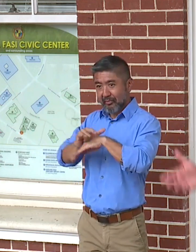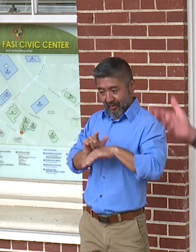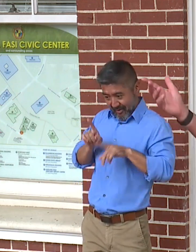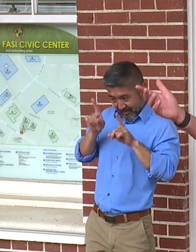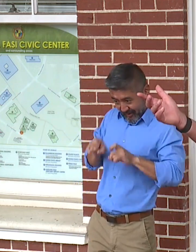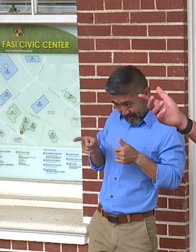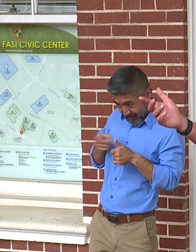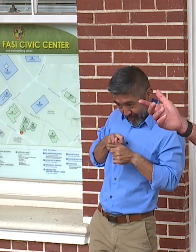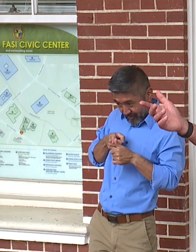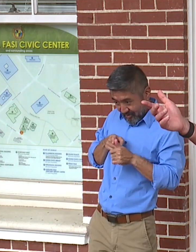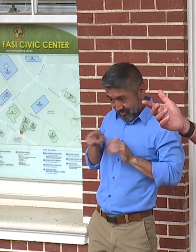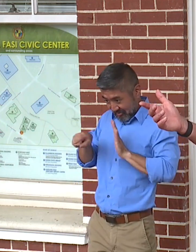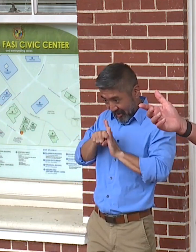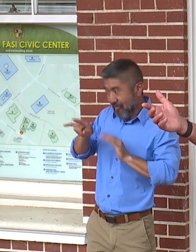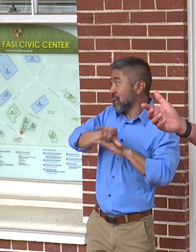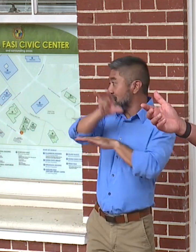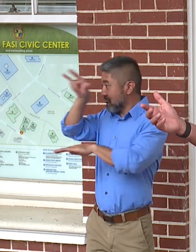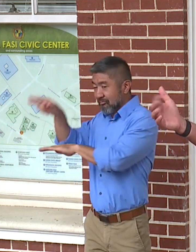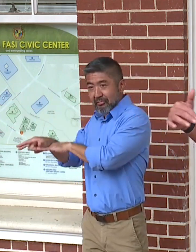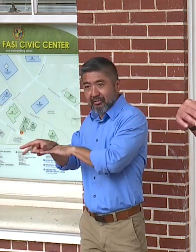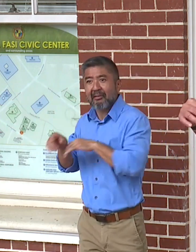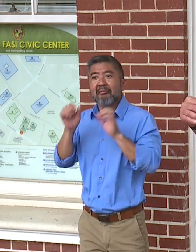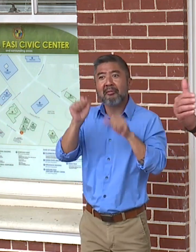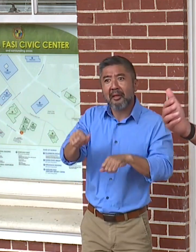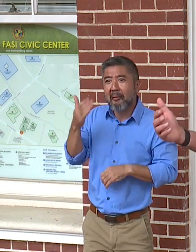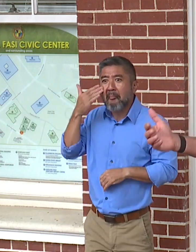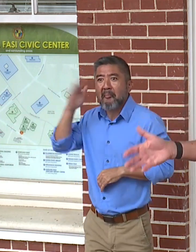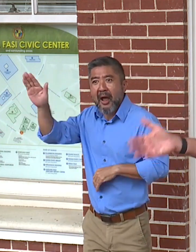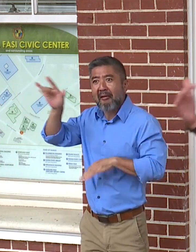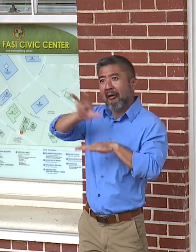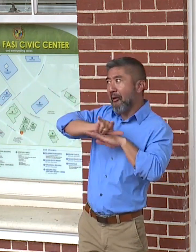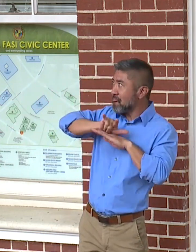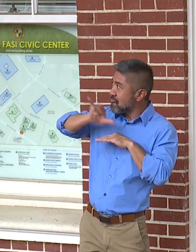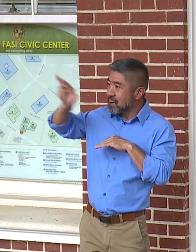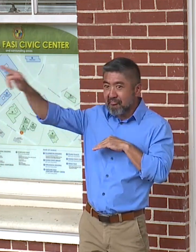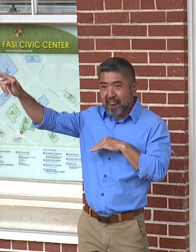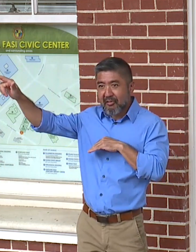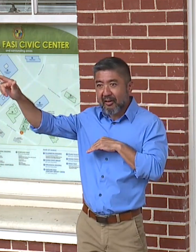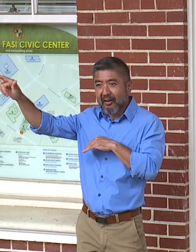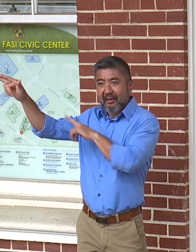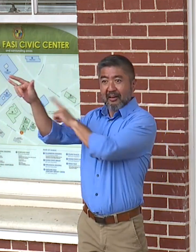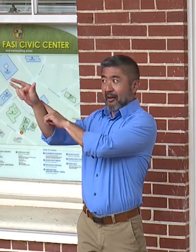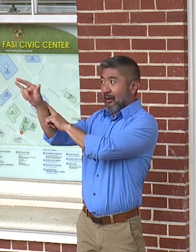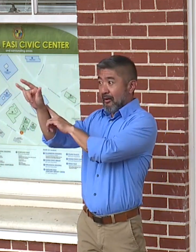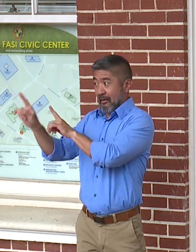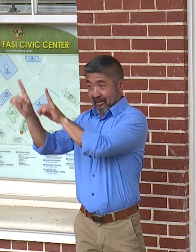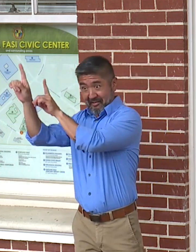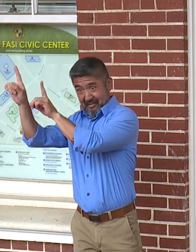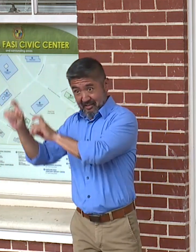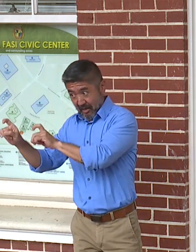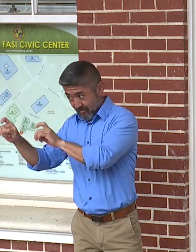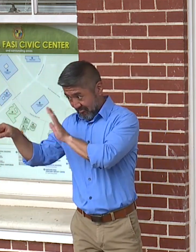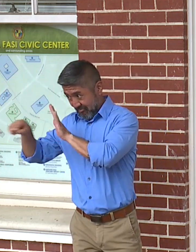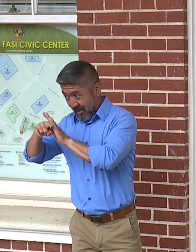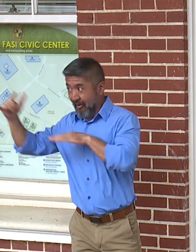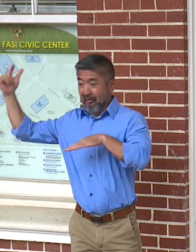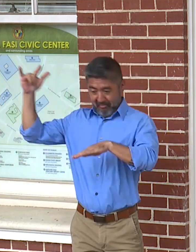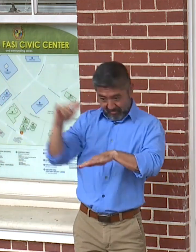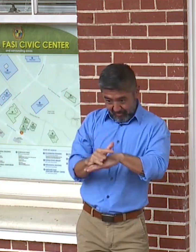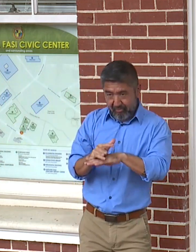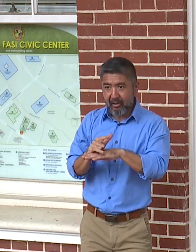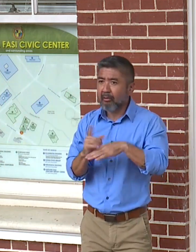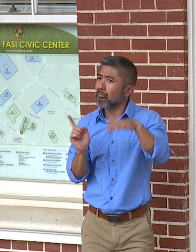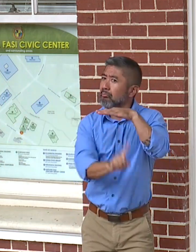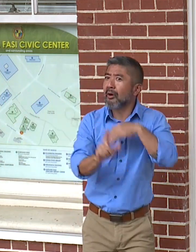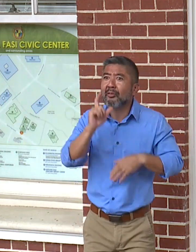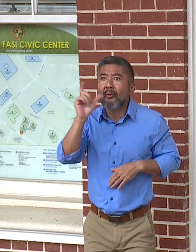You can go to the continent and do things. And if you get a pre-travel test before you come back, you don't have to be in quarantine. And you need a license to do that or